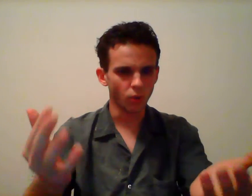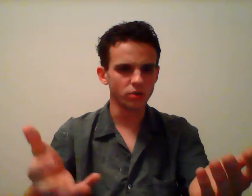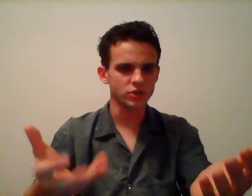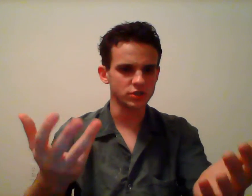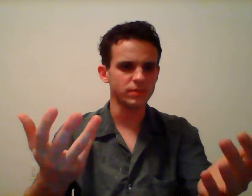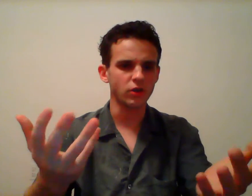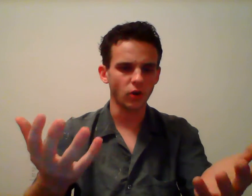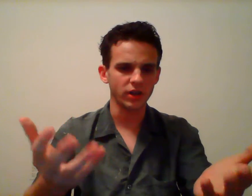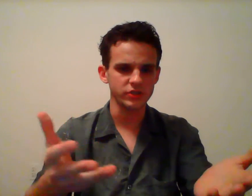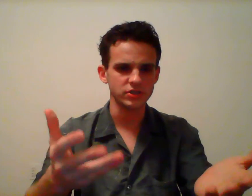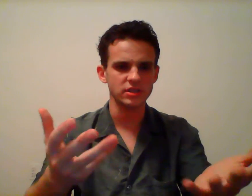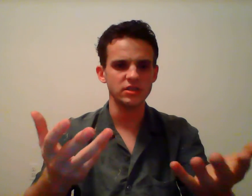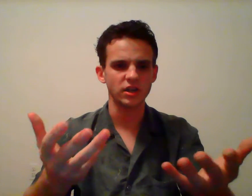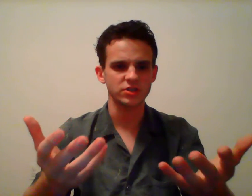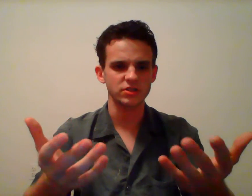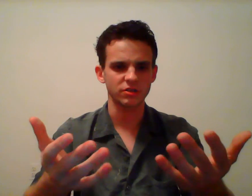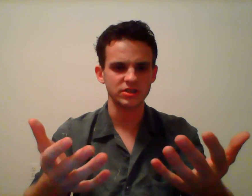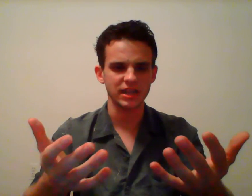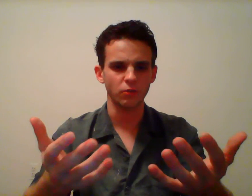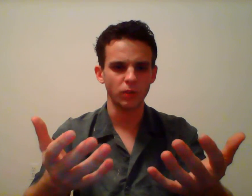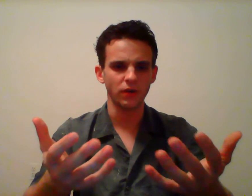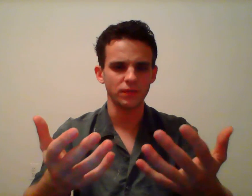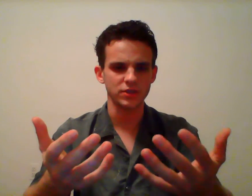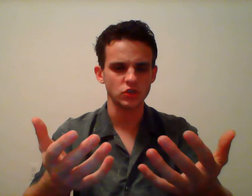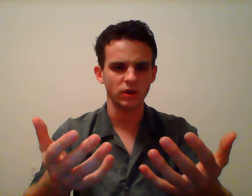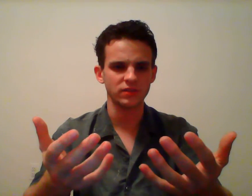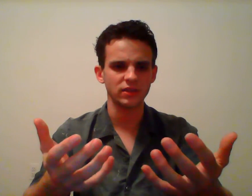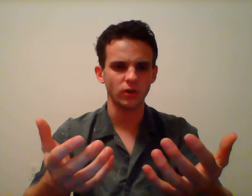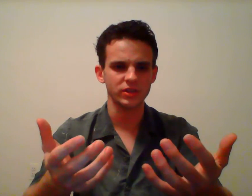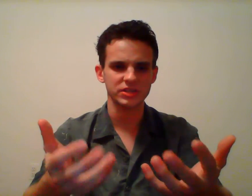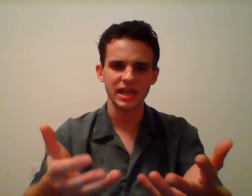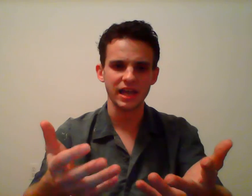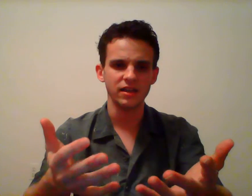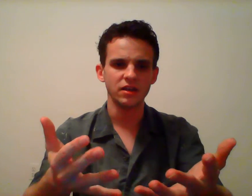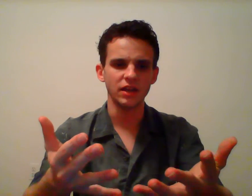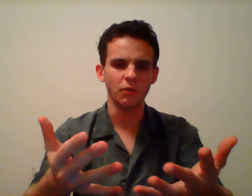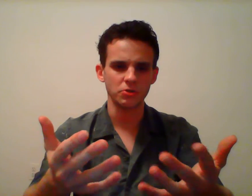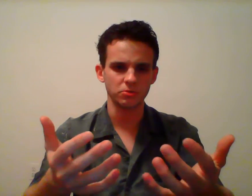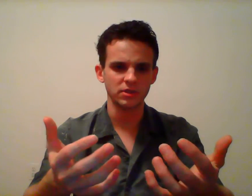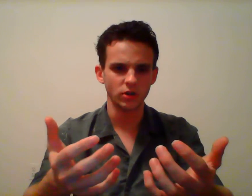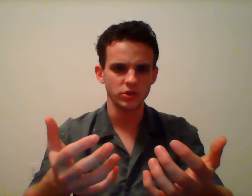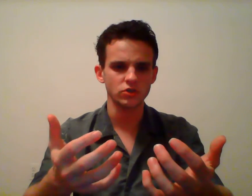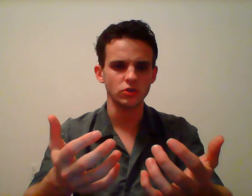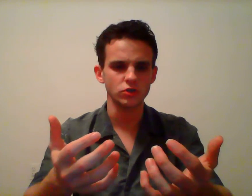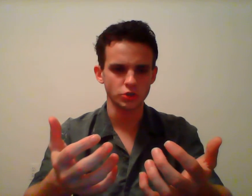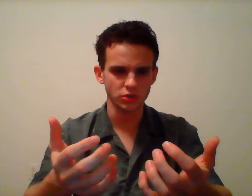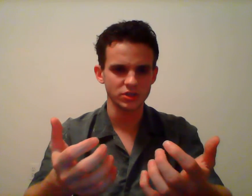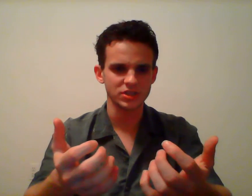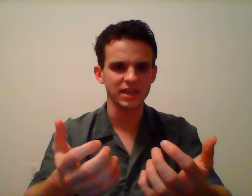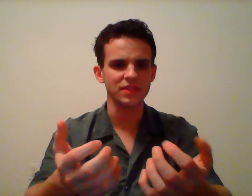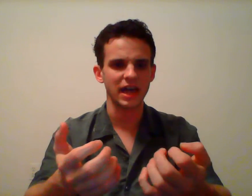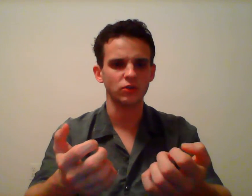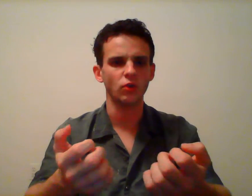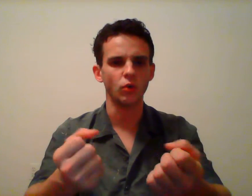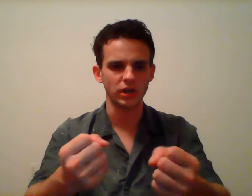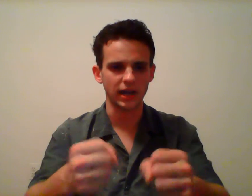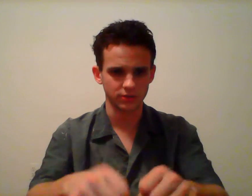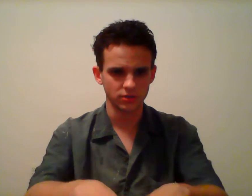more just because the judges are saying, well, this is what the laws say, not whether the laws should say that or not.